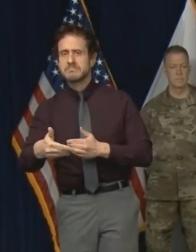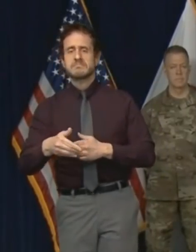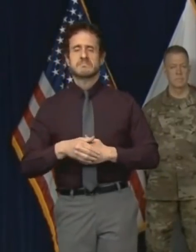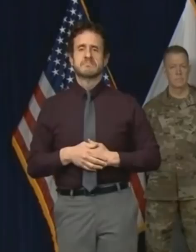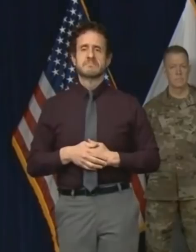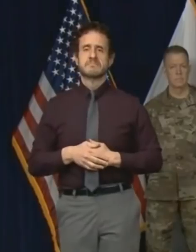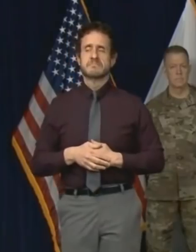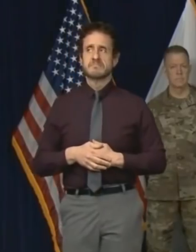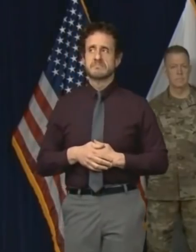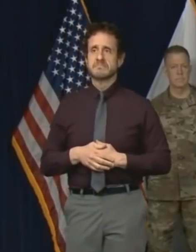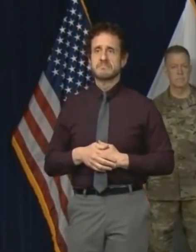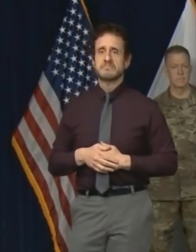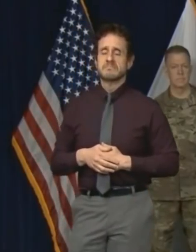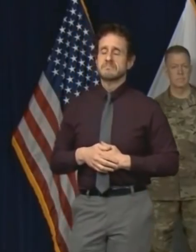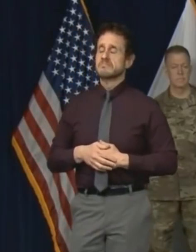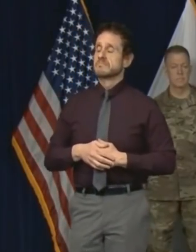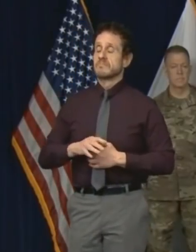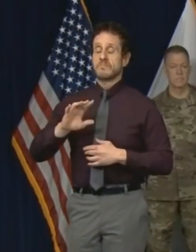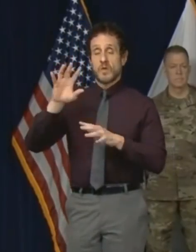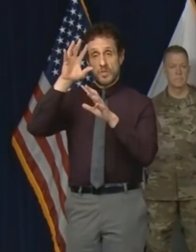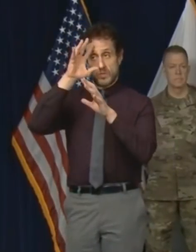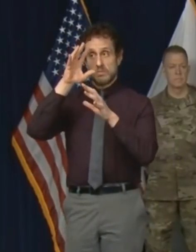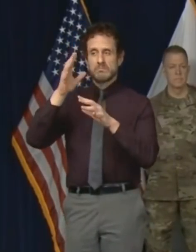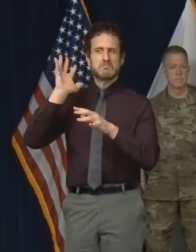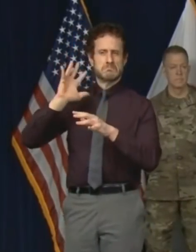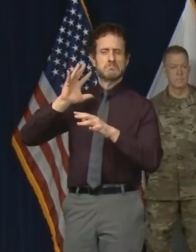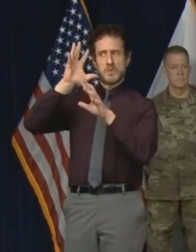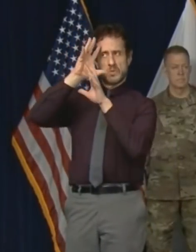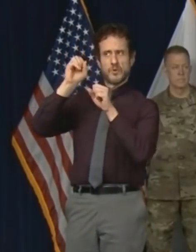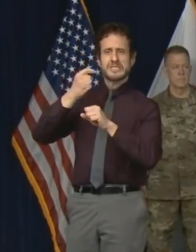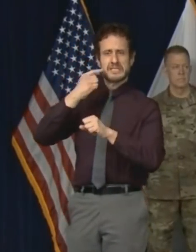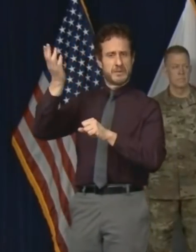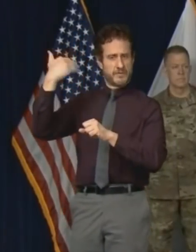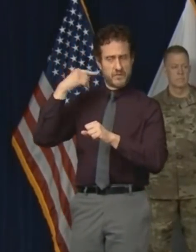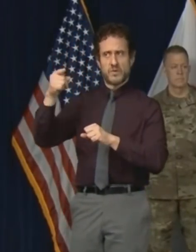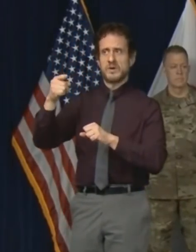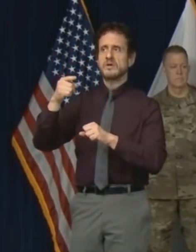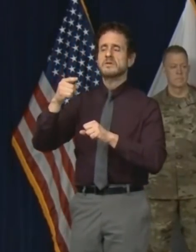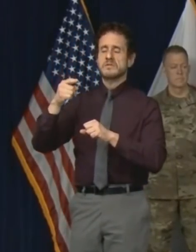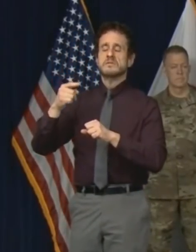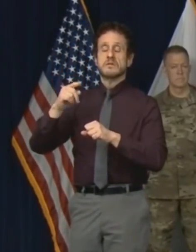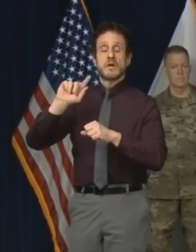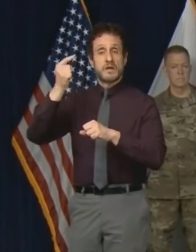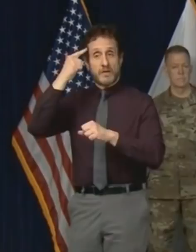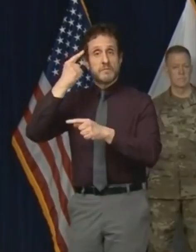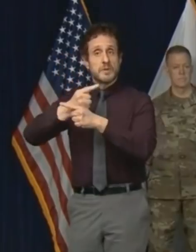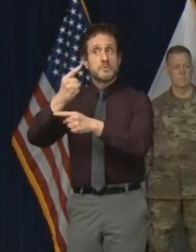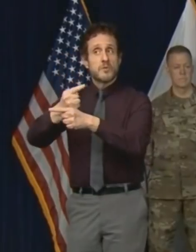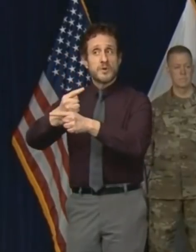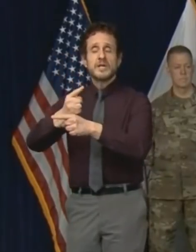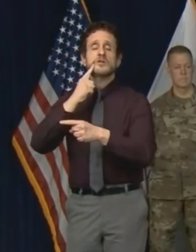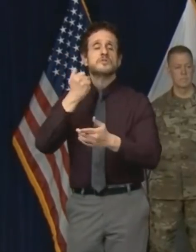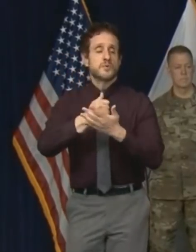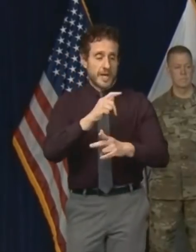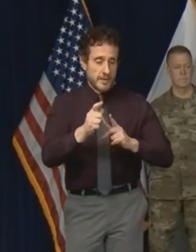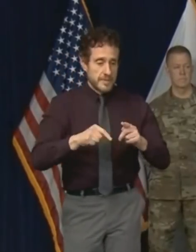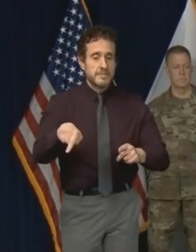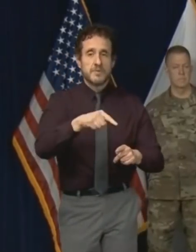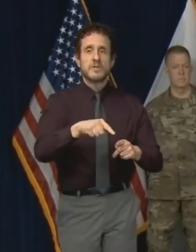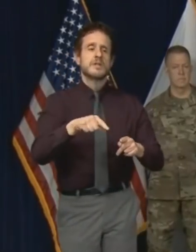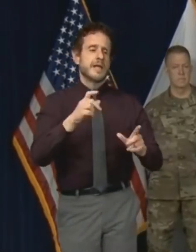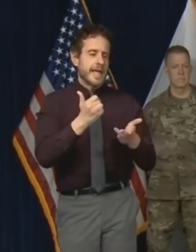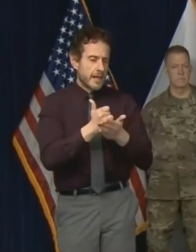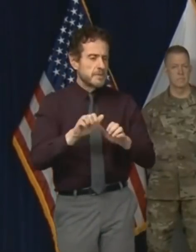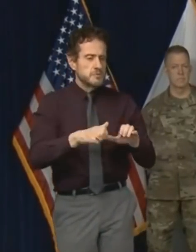legitimate object of government is to do for a community of people whatever they need to have done but cannot do